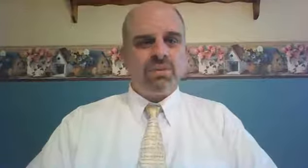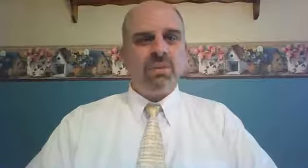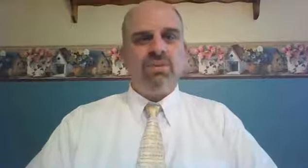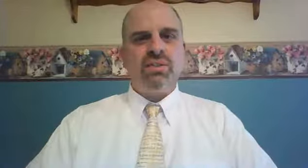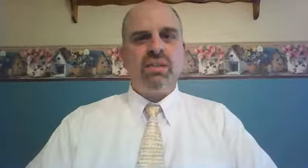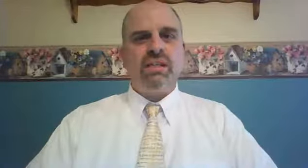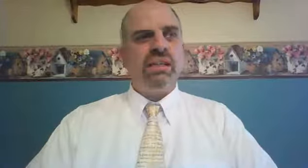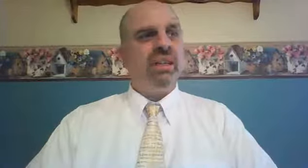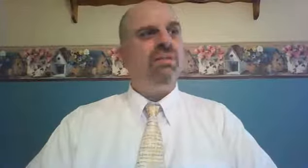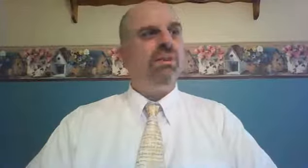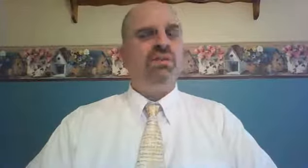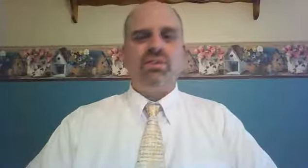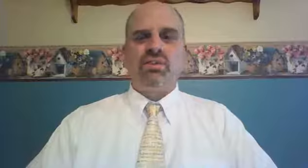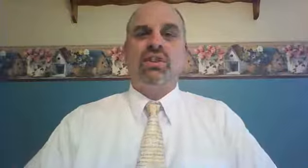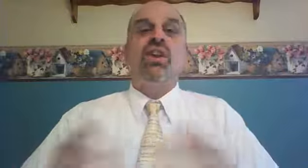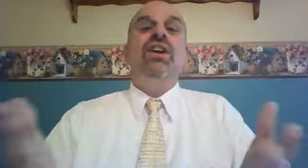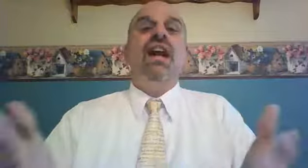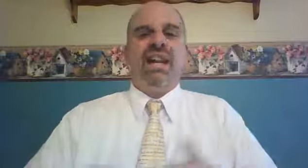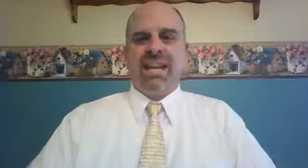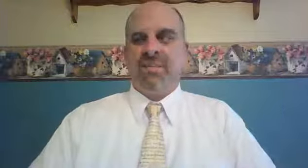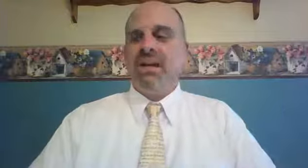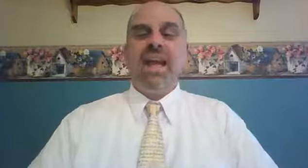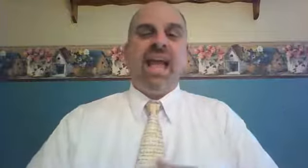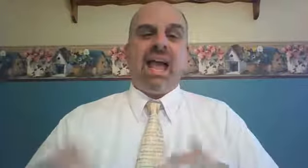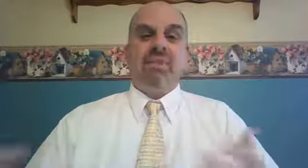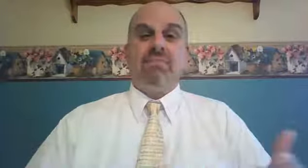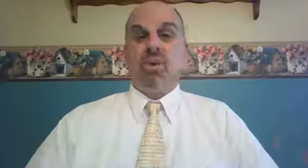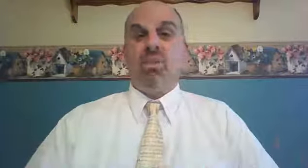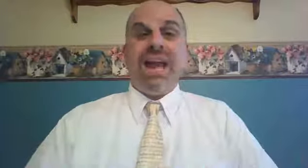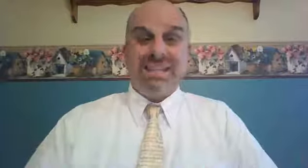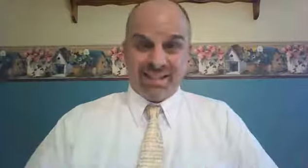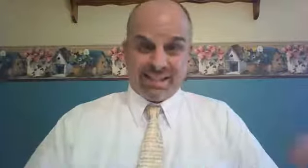Samson's lovers turn on him, have him arrested.